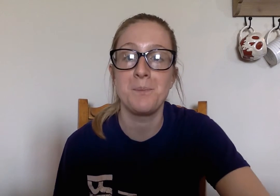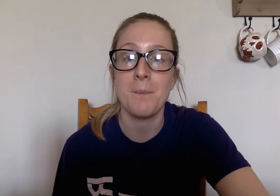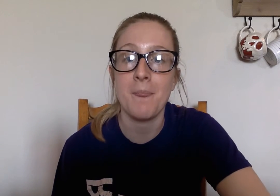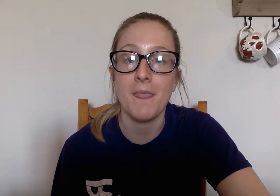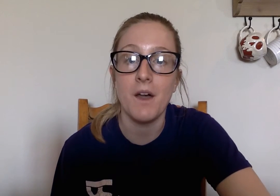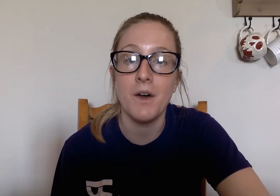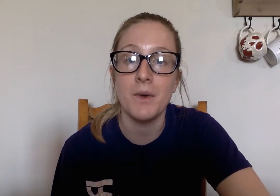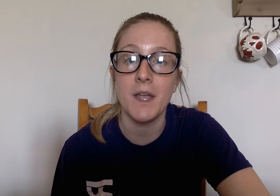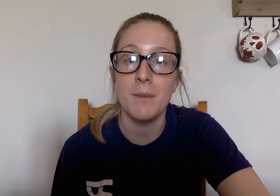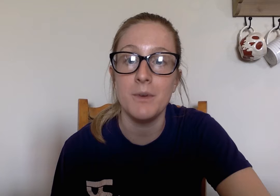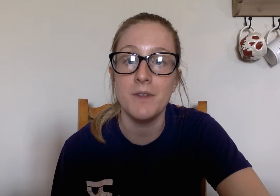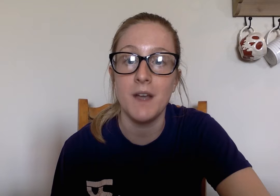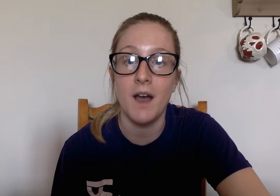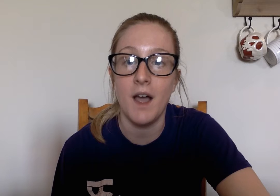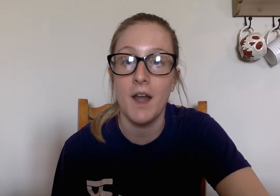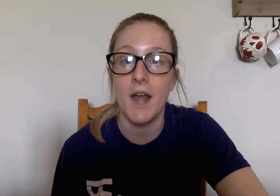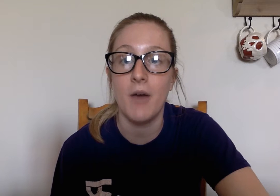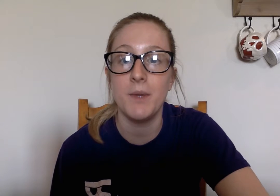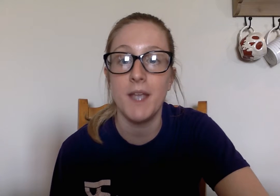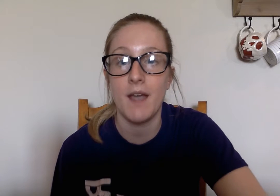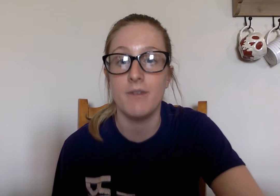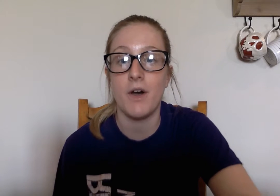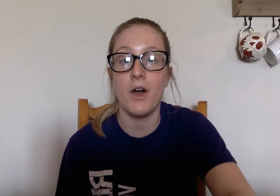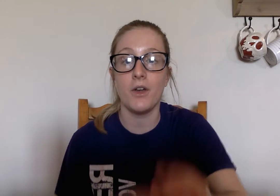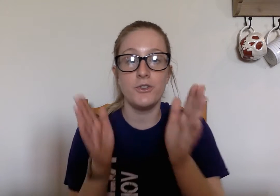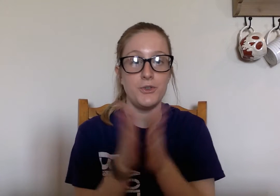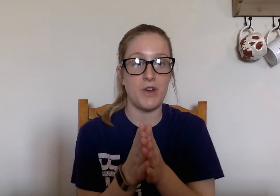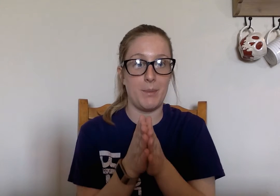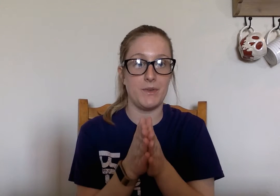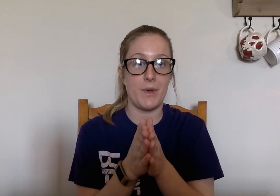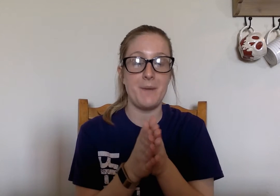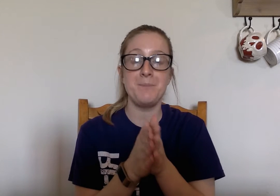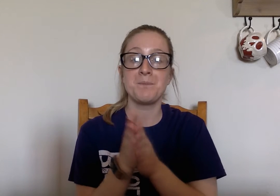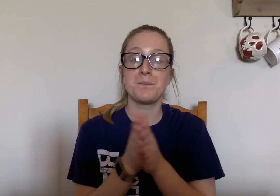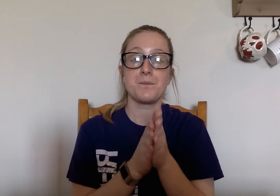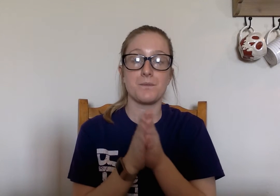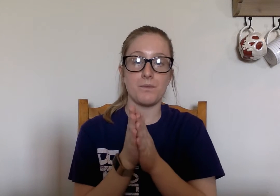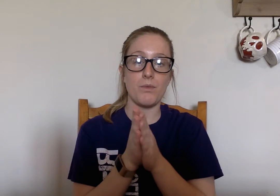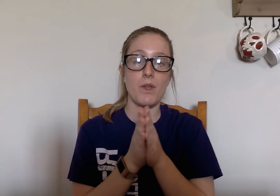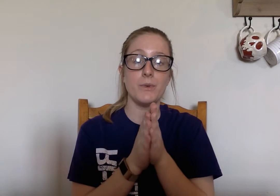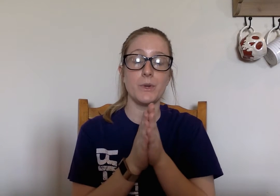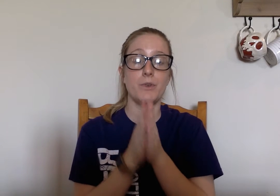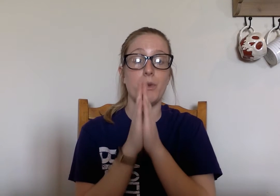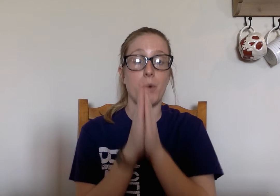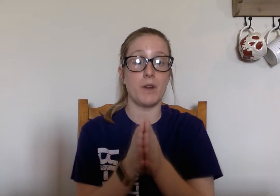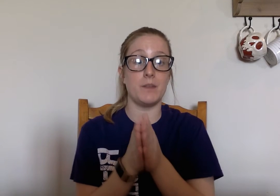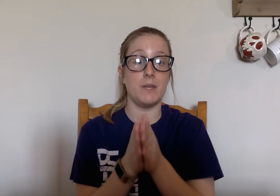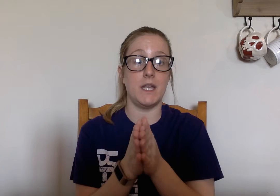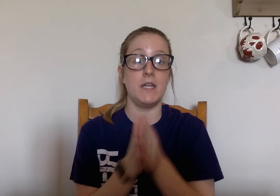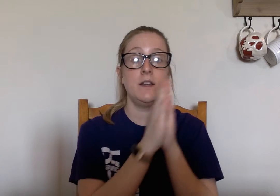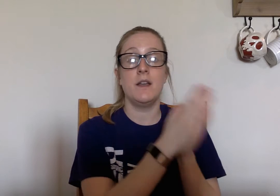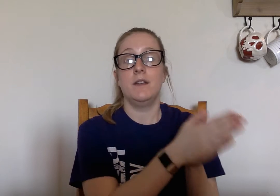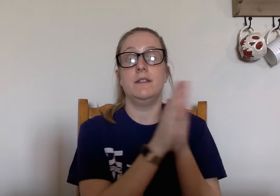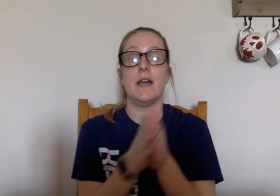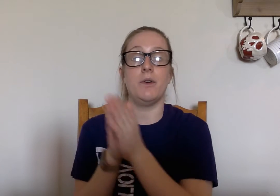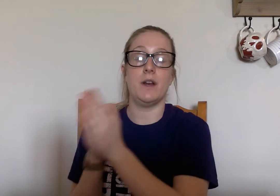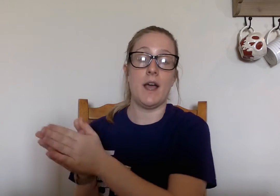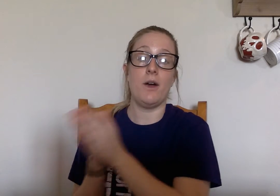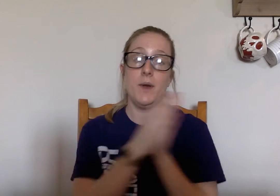okay moving on now we have our two choppers okay so we're gonna do the word at the beginning sound it in out